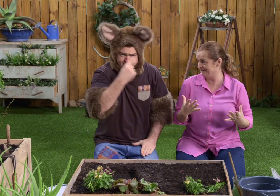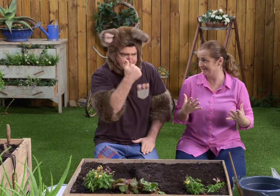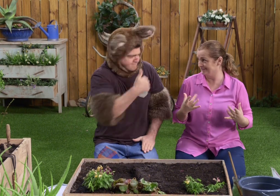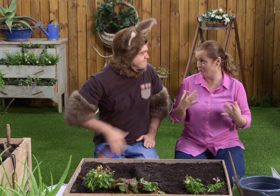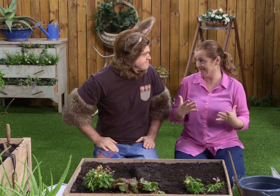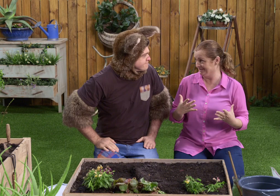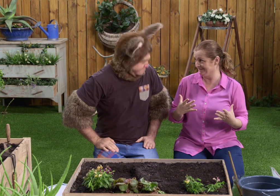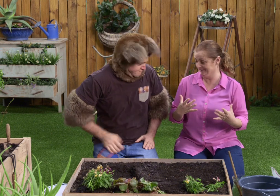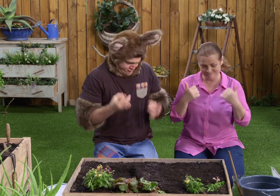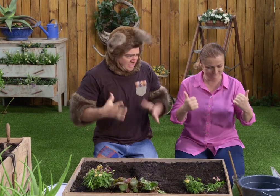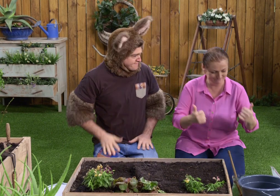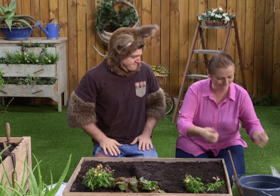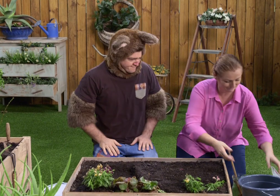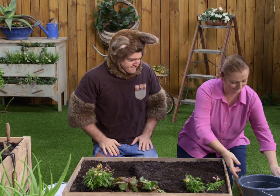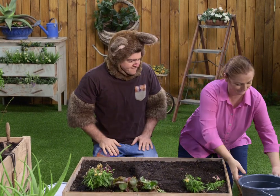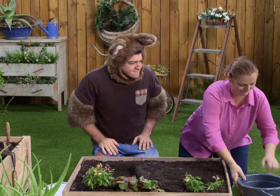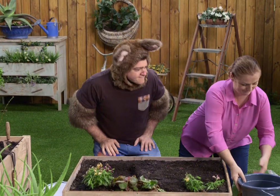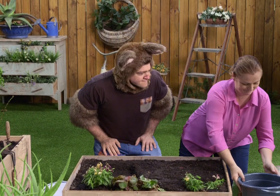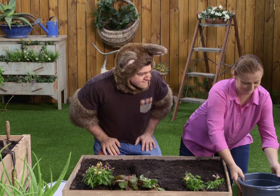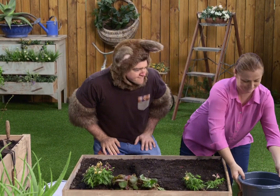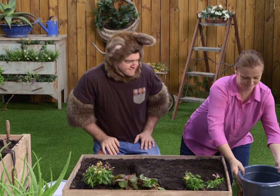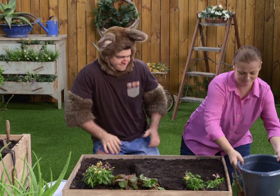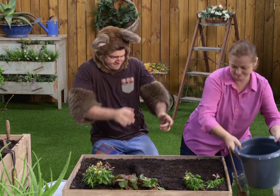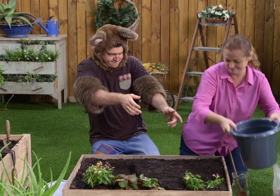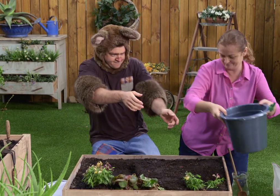I'll stir. Ready? Ready. Great. Here we go.